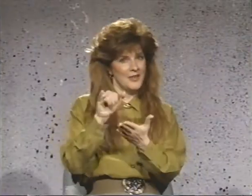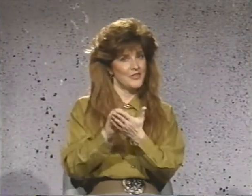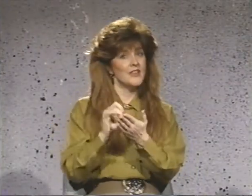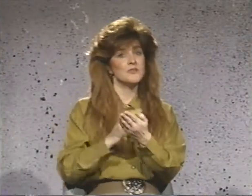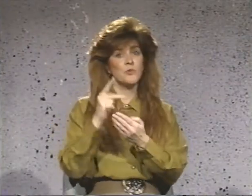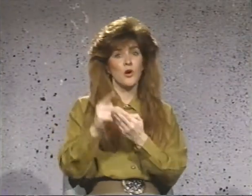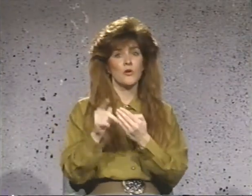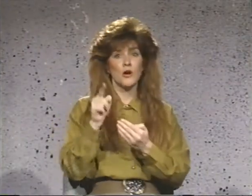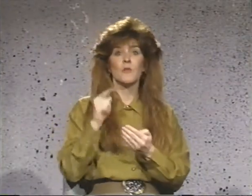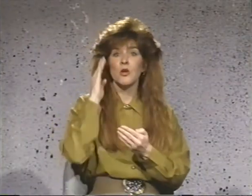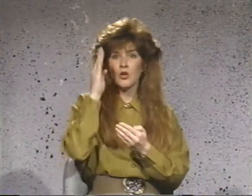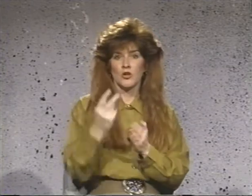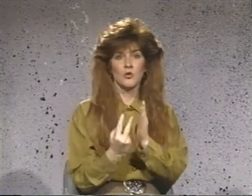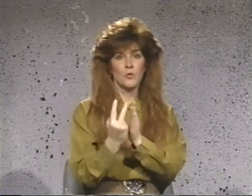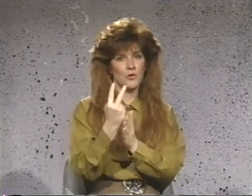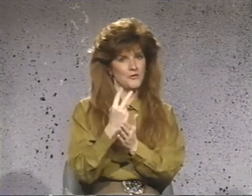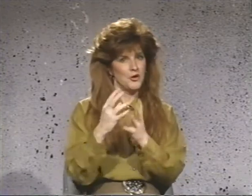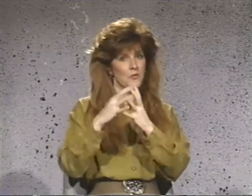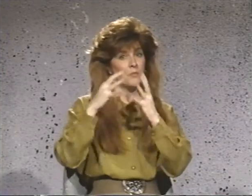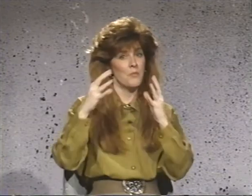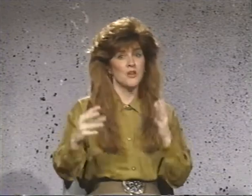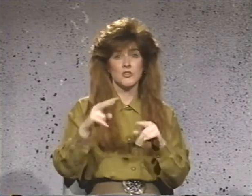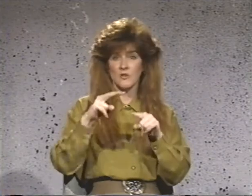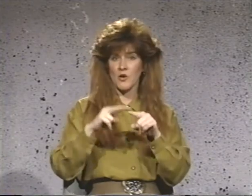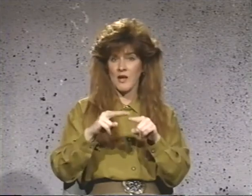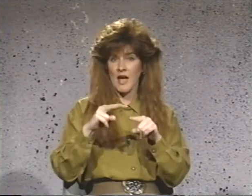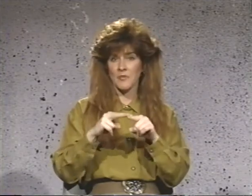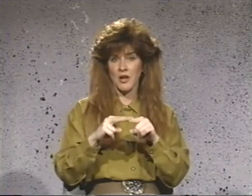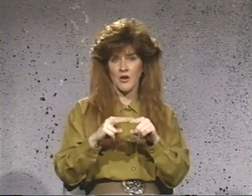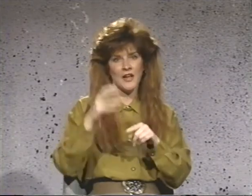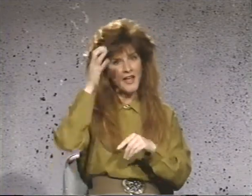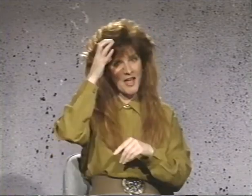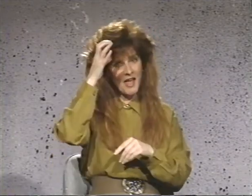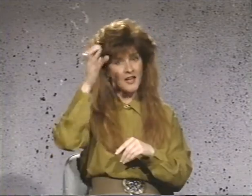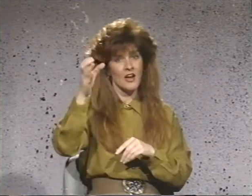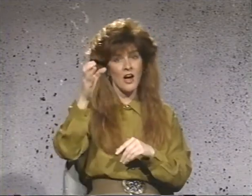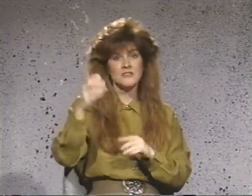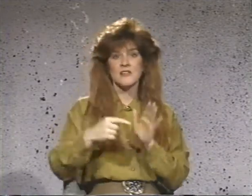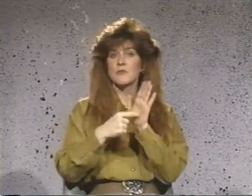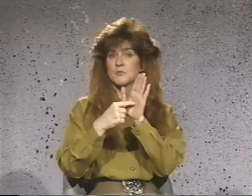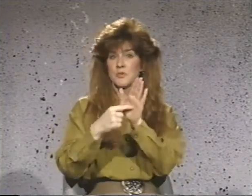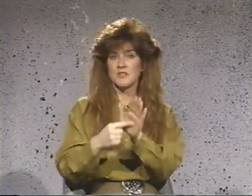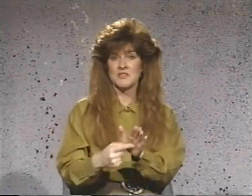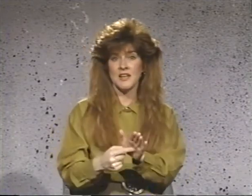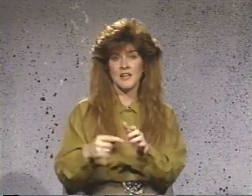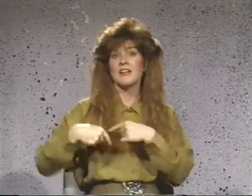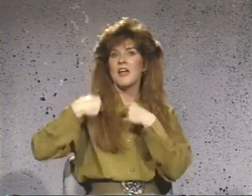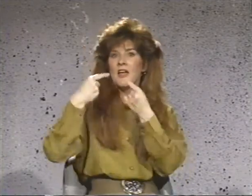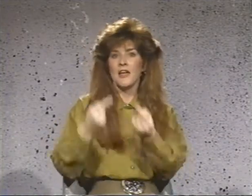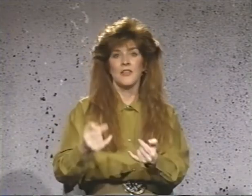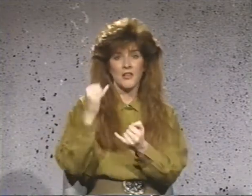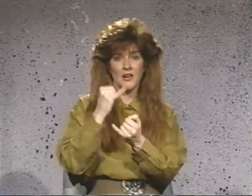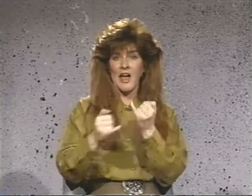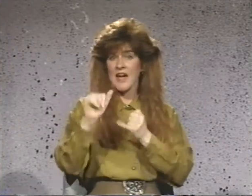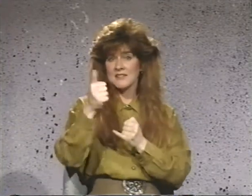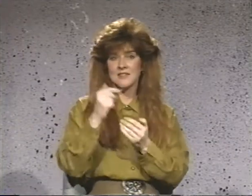this program you will review much of the vocabulary and concepts presented in the last ten